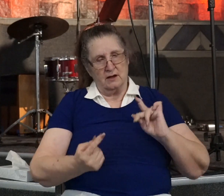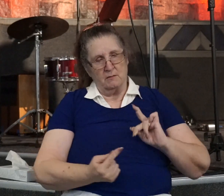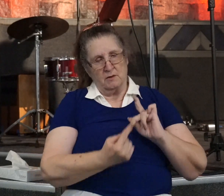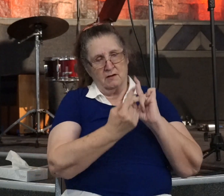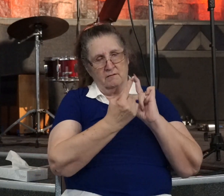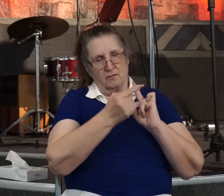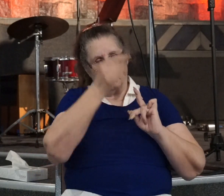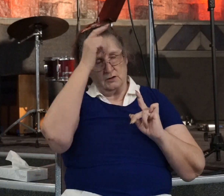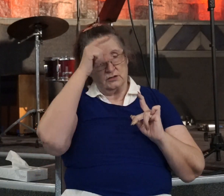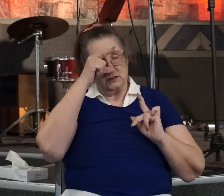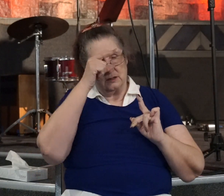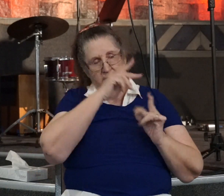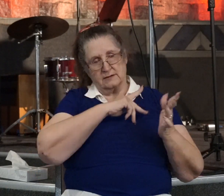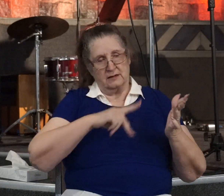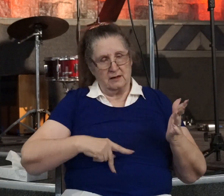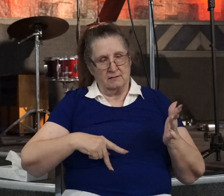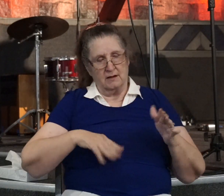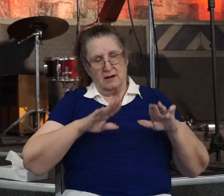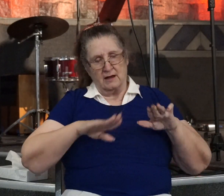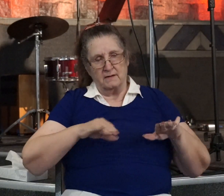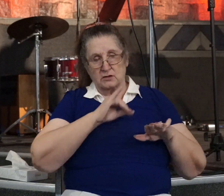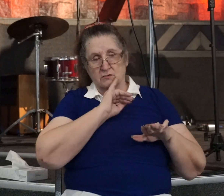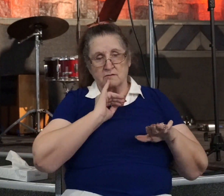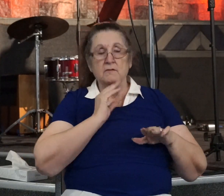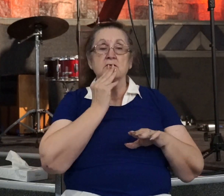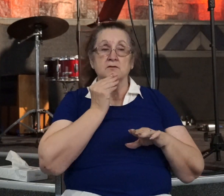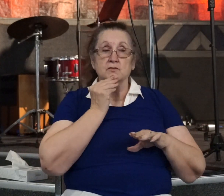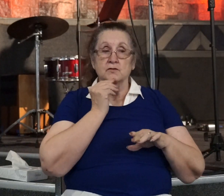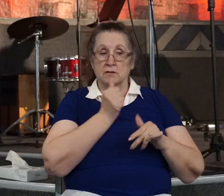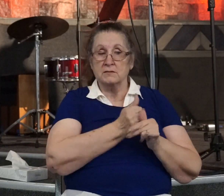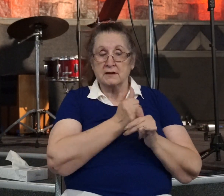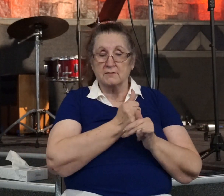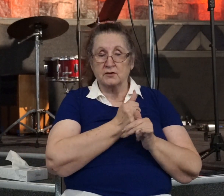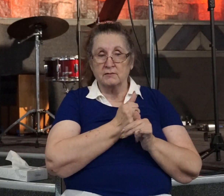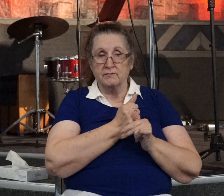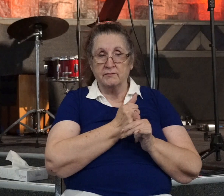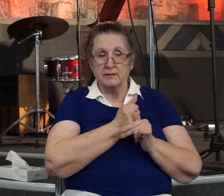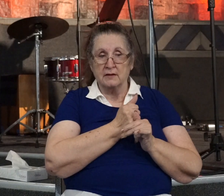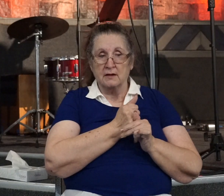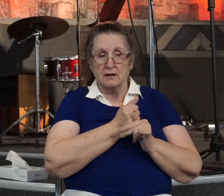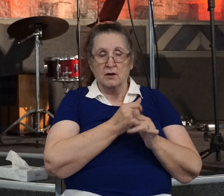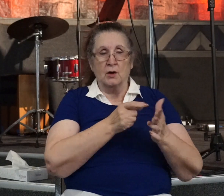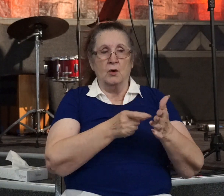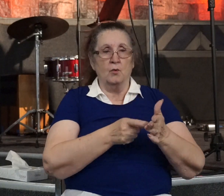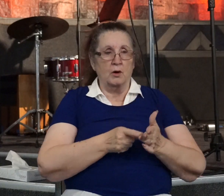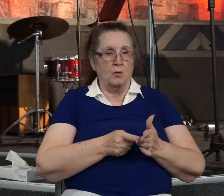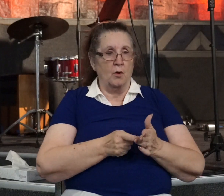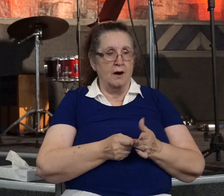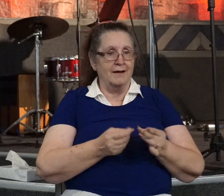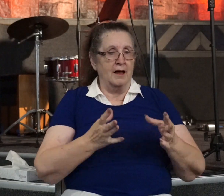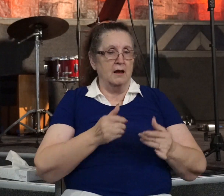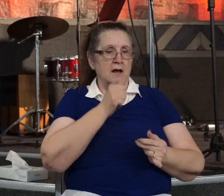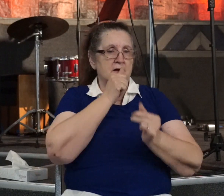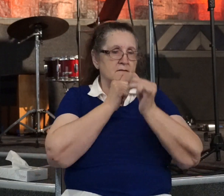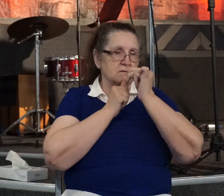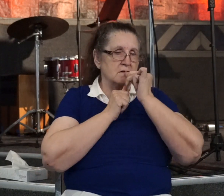and the children of Israel, the Jews. And this would require a great amount of suffering on Saul's behalf.